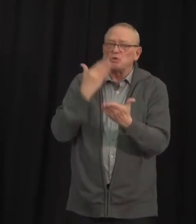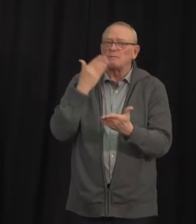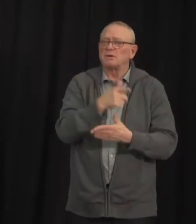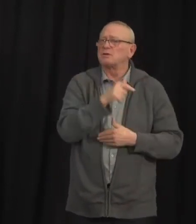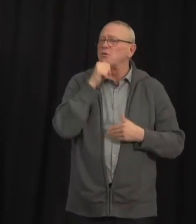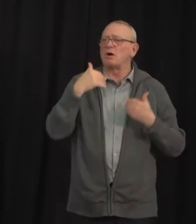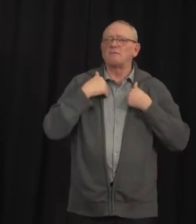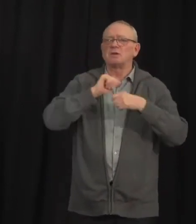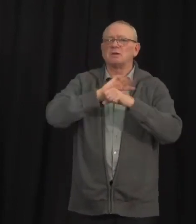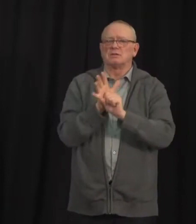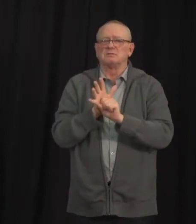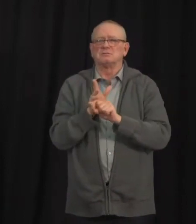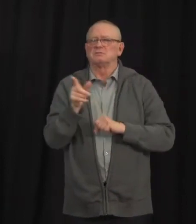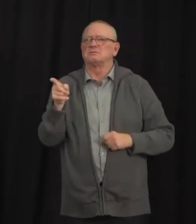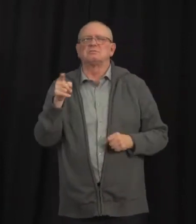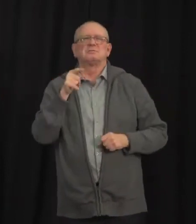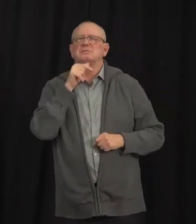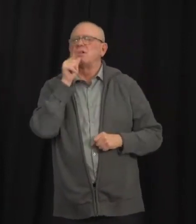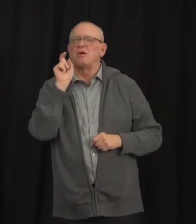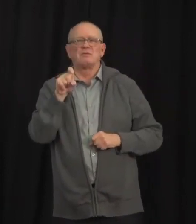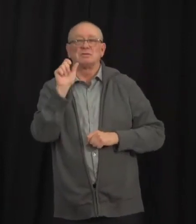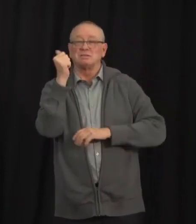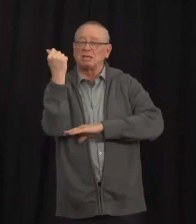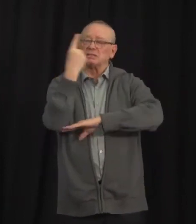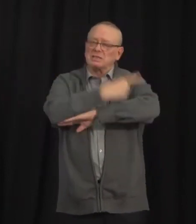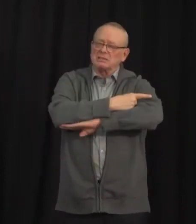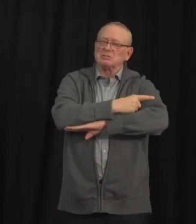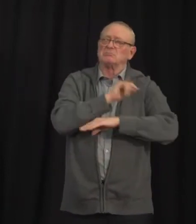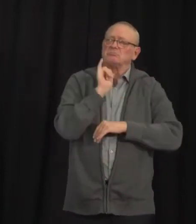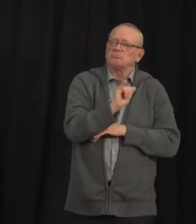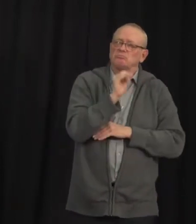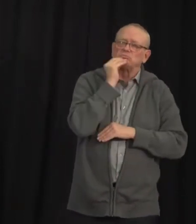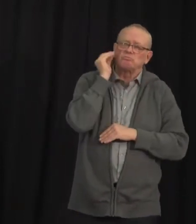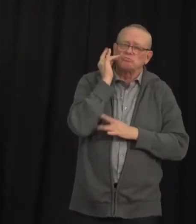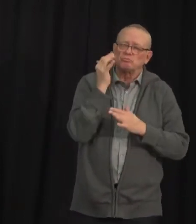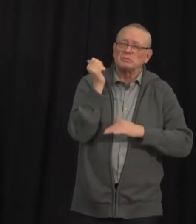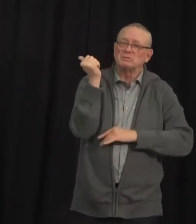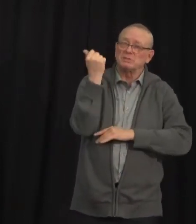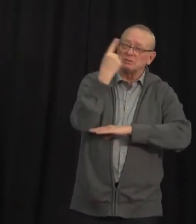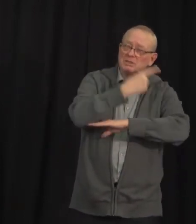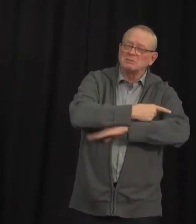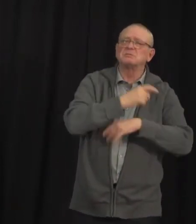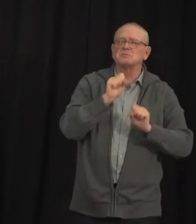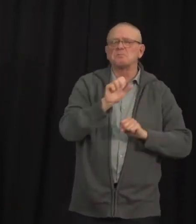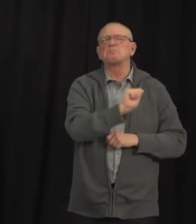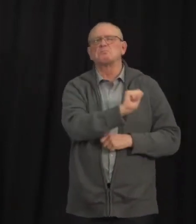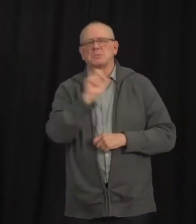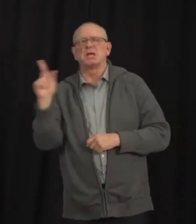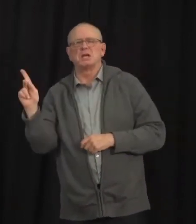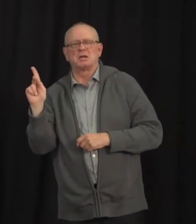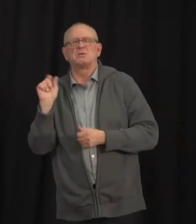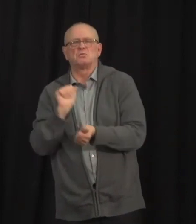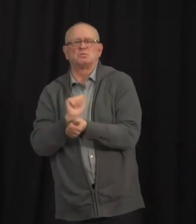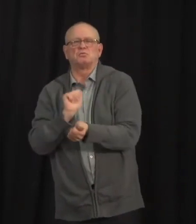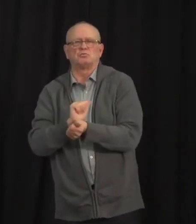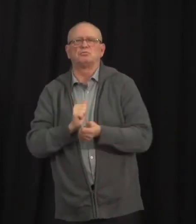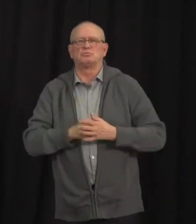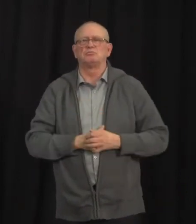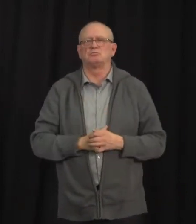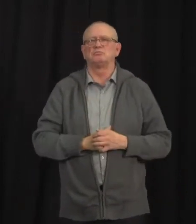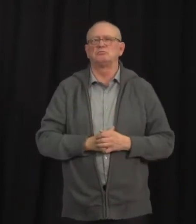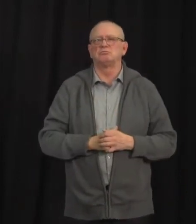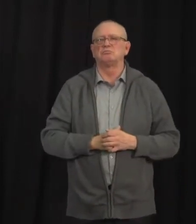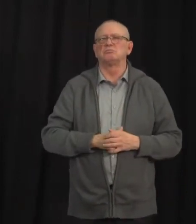is safe for them to get back to work. On a related point, I also want to remind employers whose staff have tested